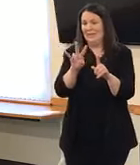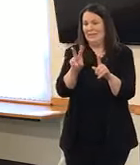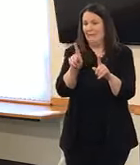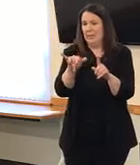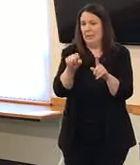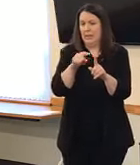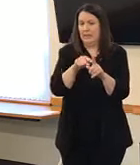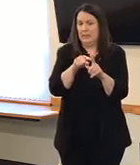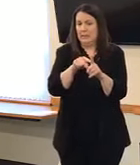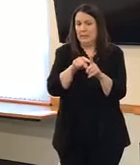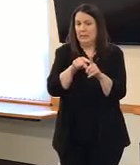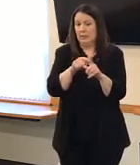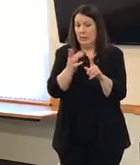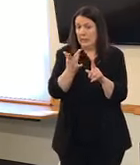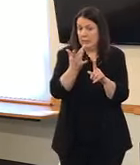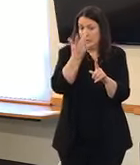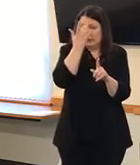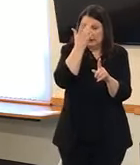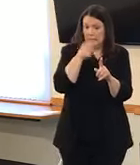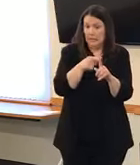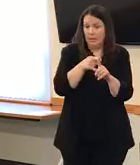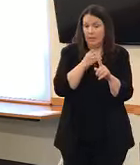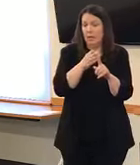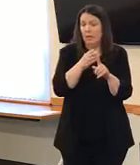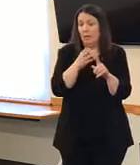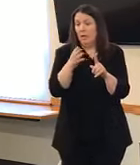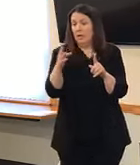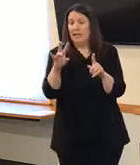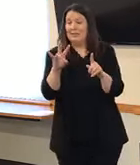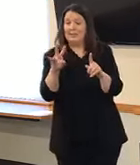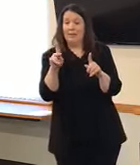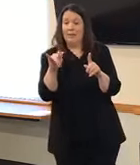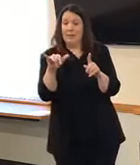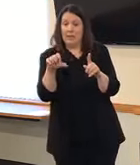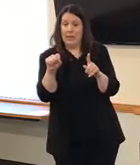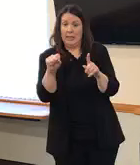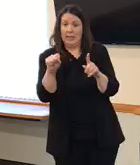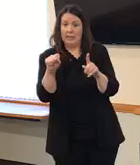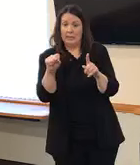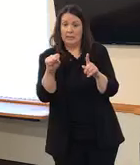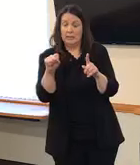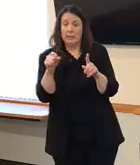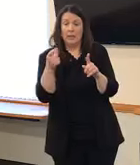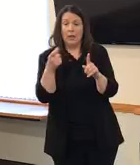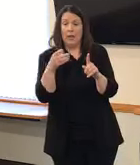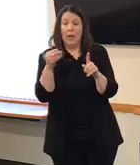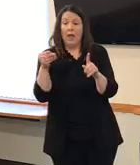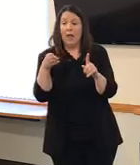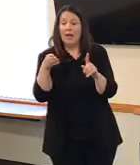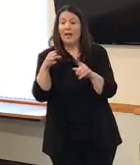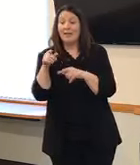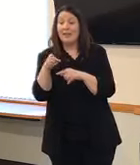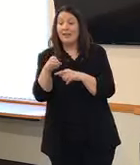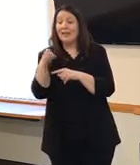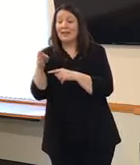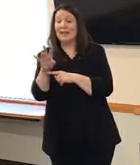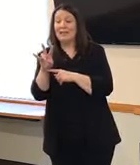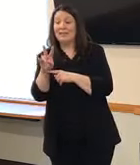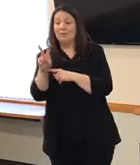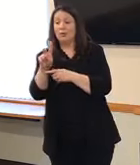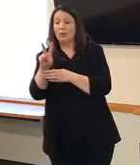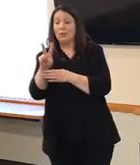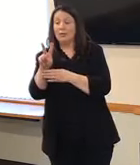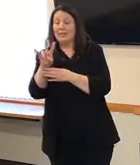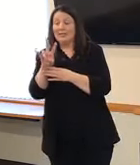onset of symptoms and or through 72 hours without a fever. So it's a little bit confusing,